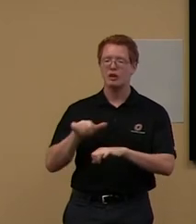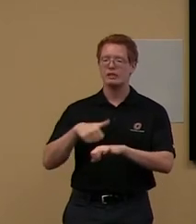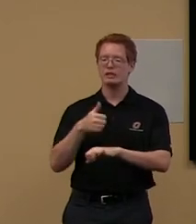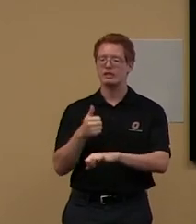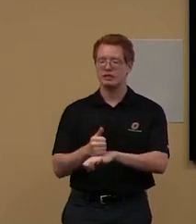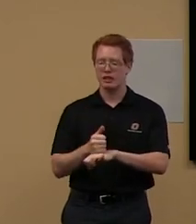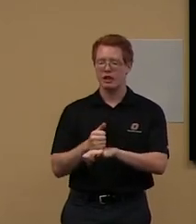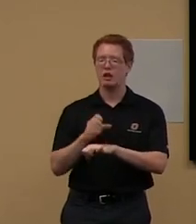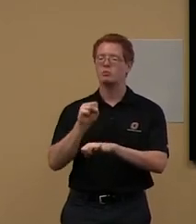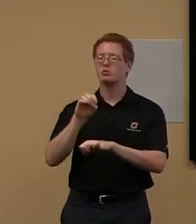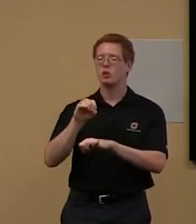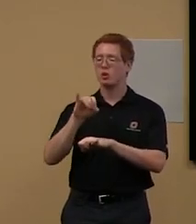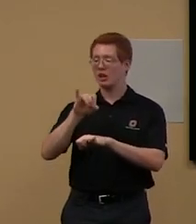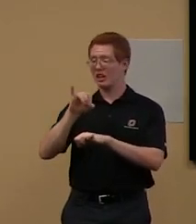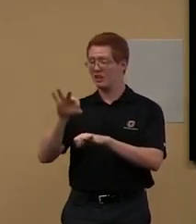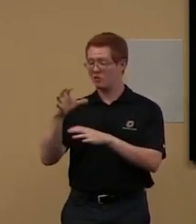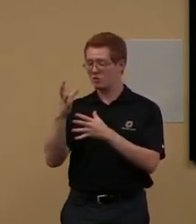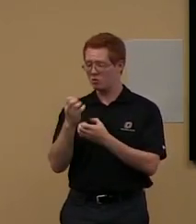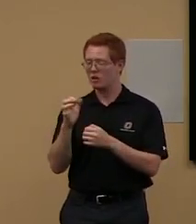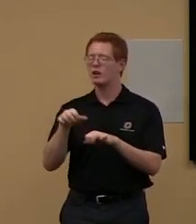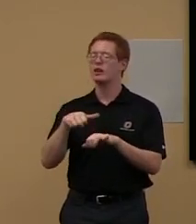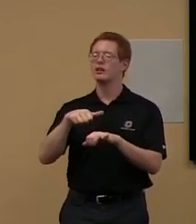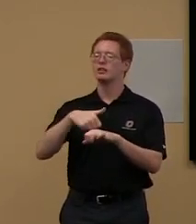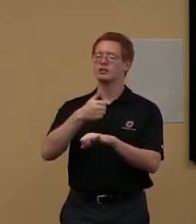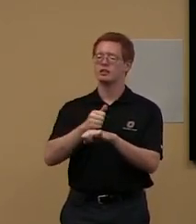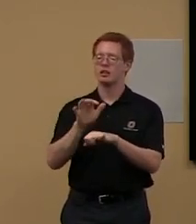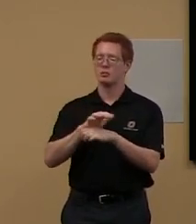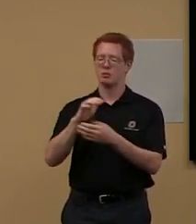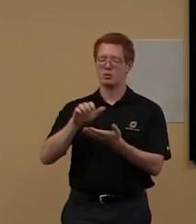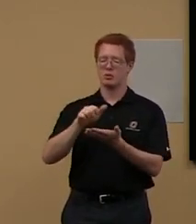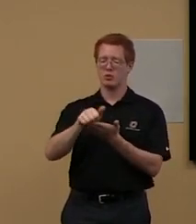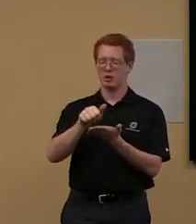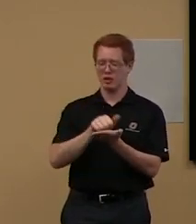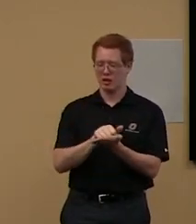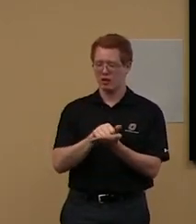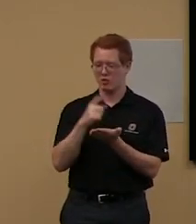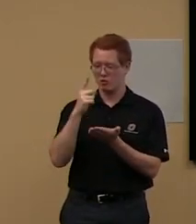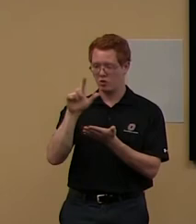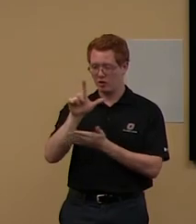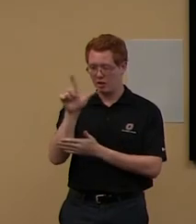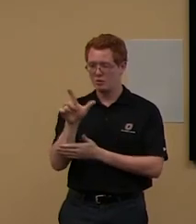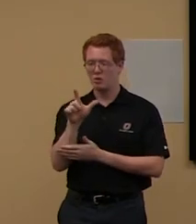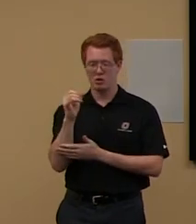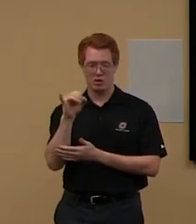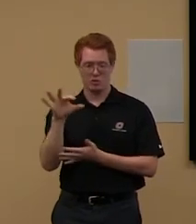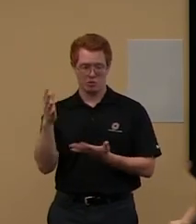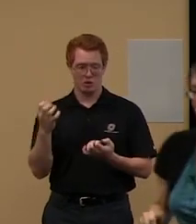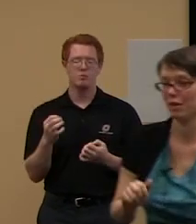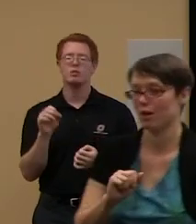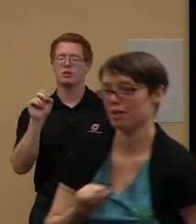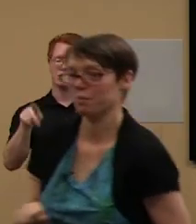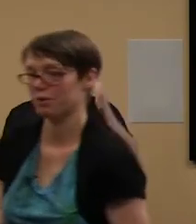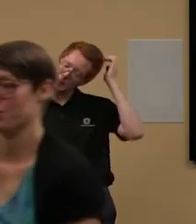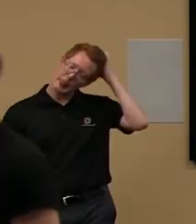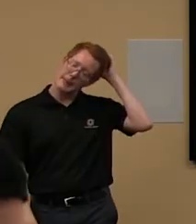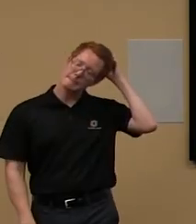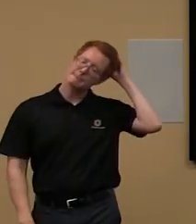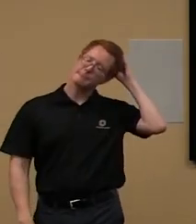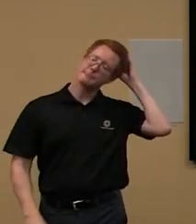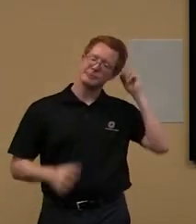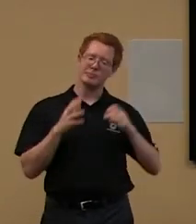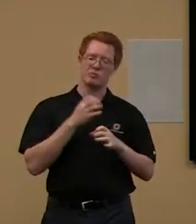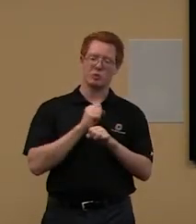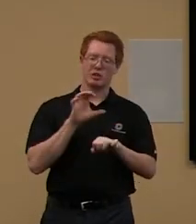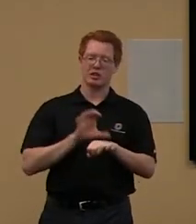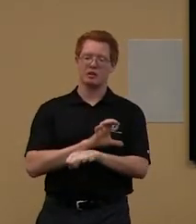so you guys, if you want to, you can get your library accounts set up. Yes? Yes. That's good. Okay. All right. Let me grab a computer here.